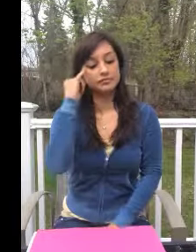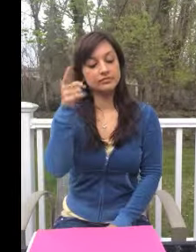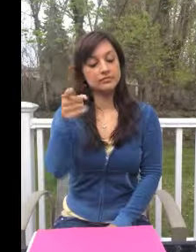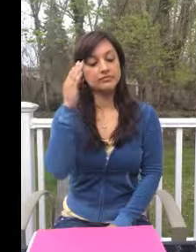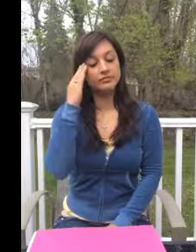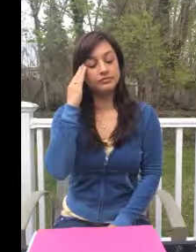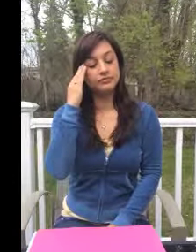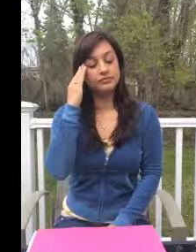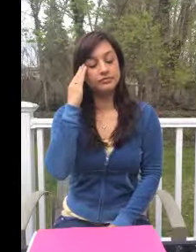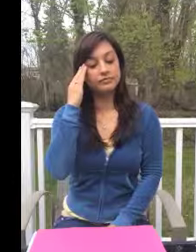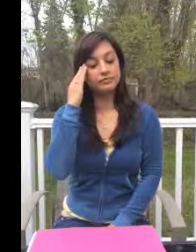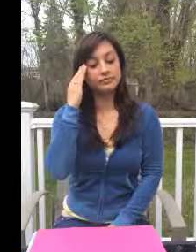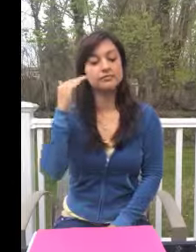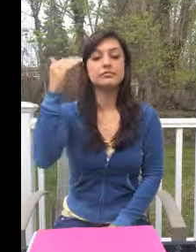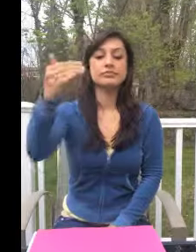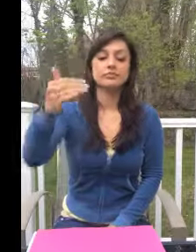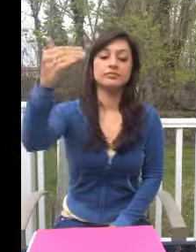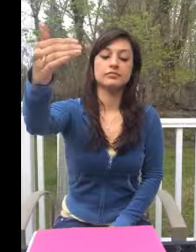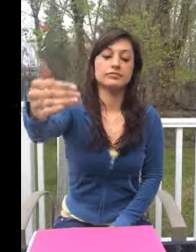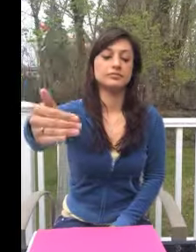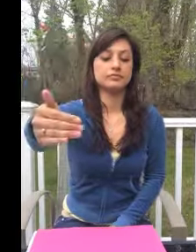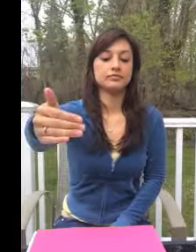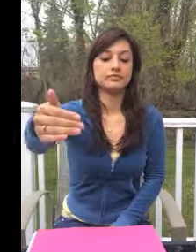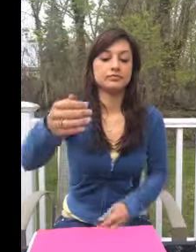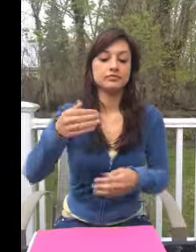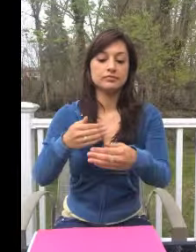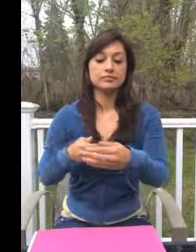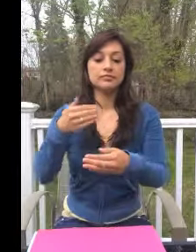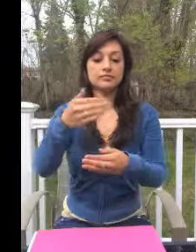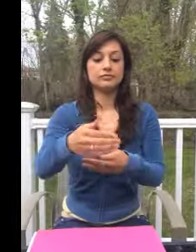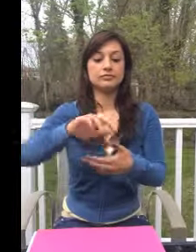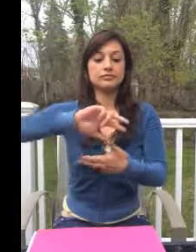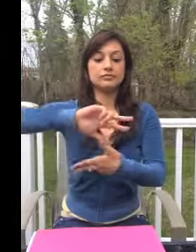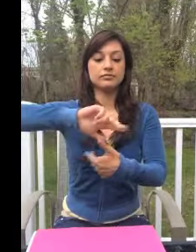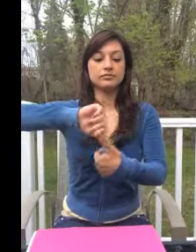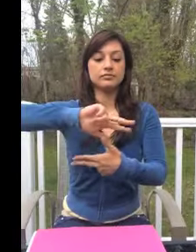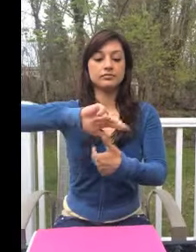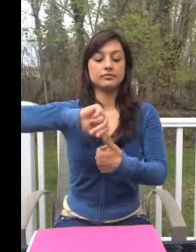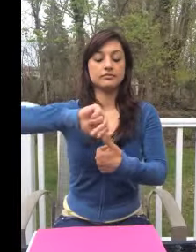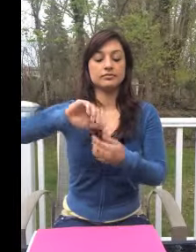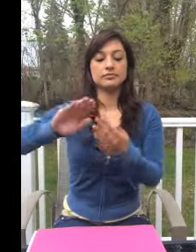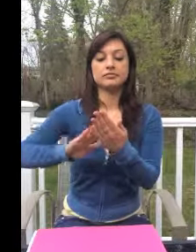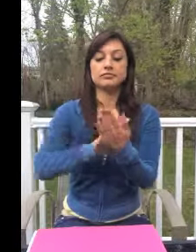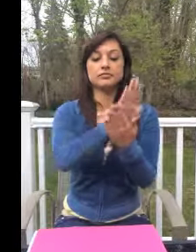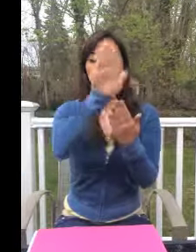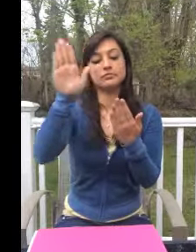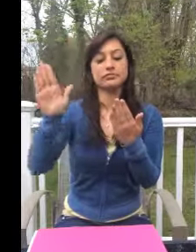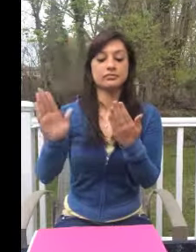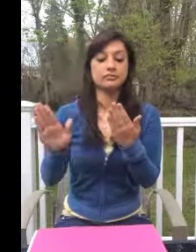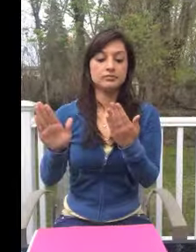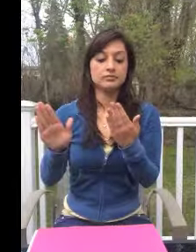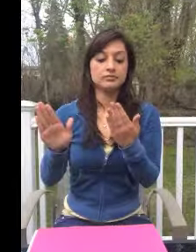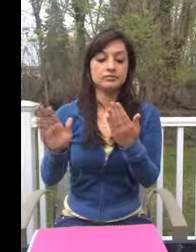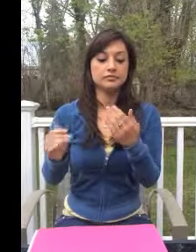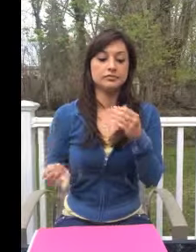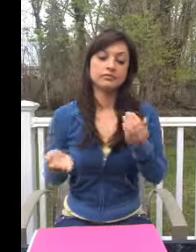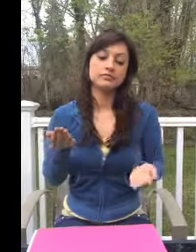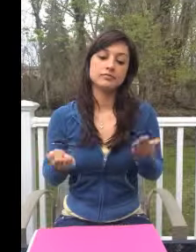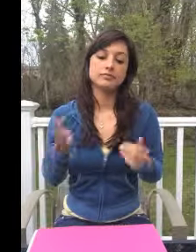if you only knew, what the future holds, after a hurricane, comes a rainbow, may